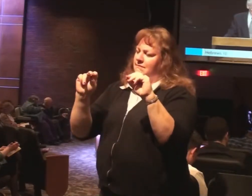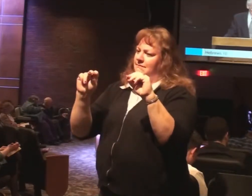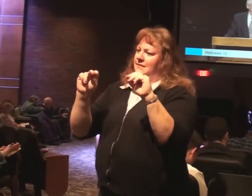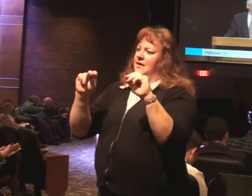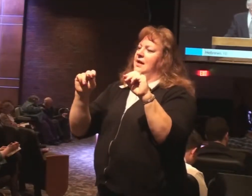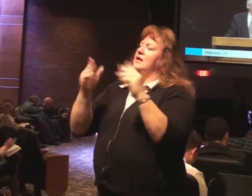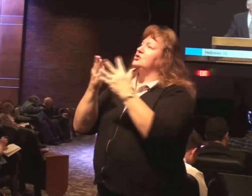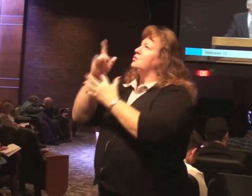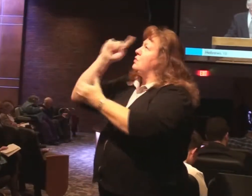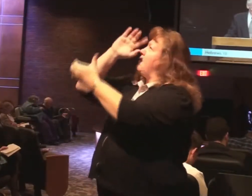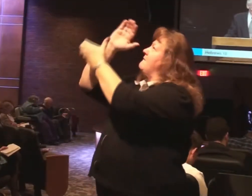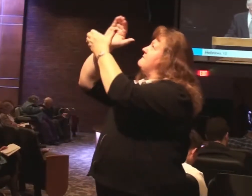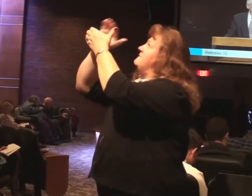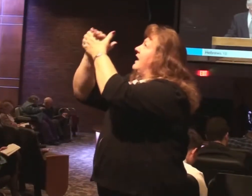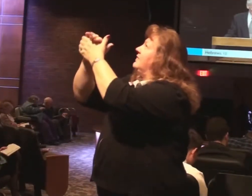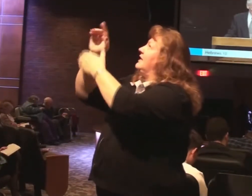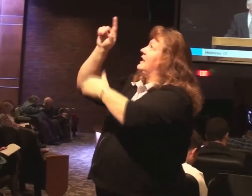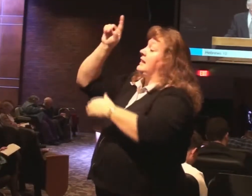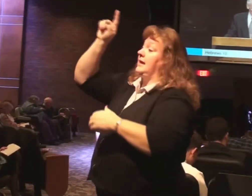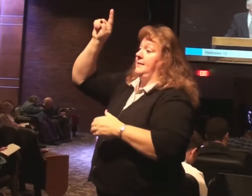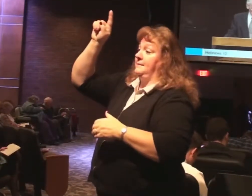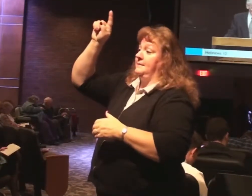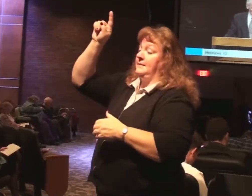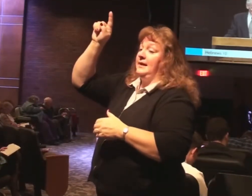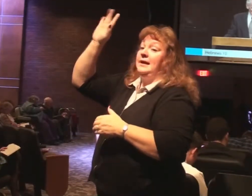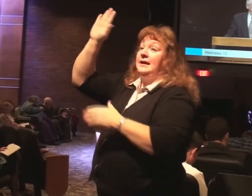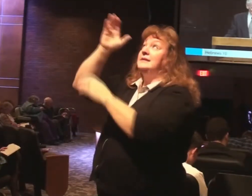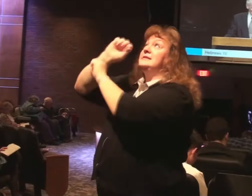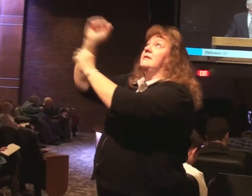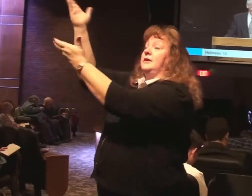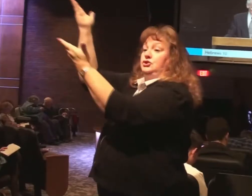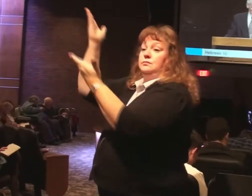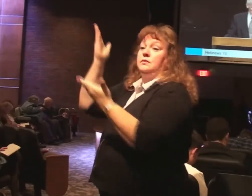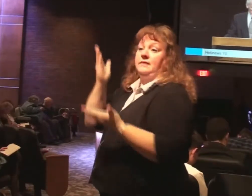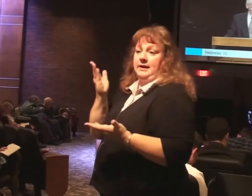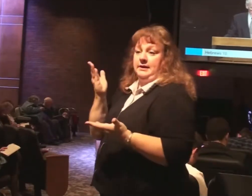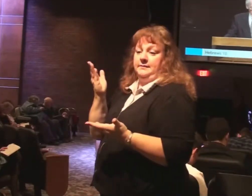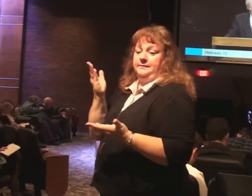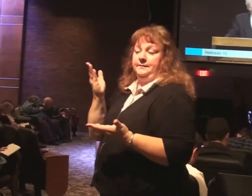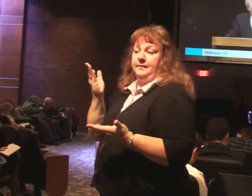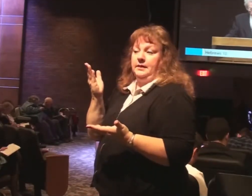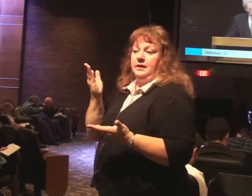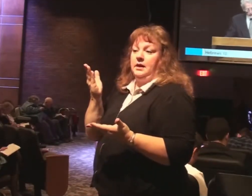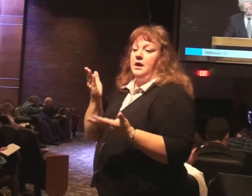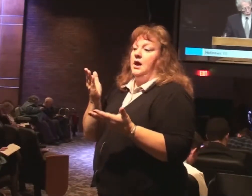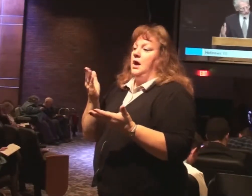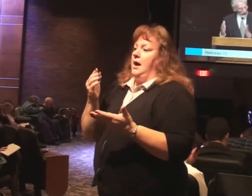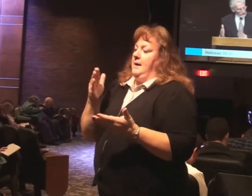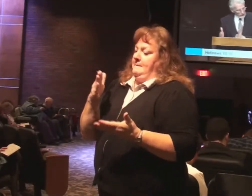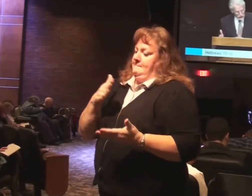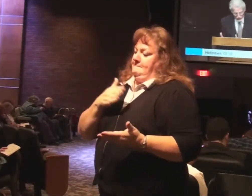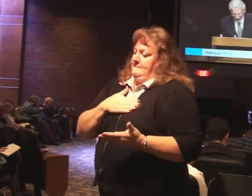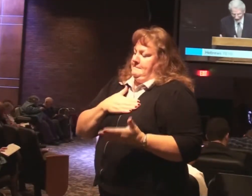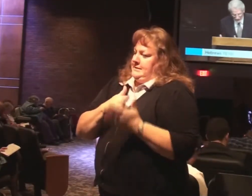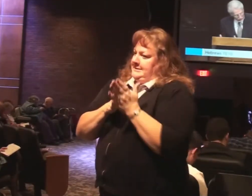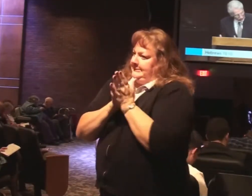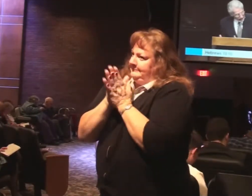In the salvation God has provided. In Hebrews chapter 10 verse 10. By this will we have been sanctified.